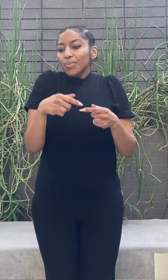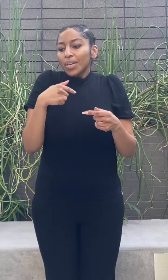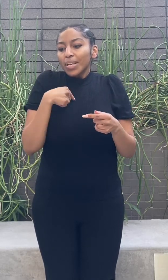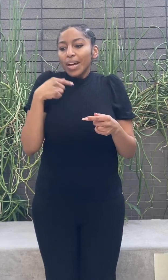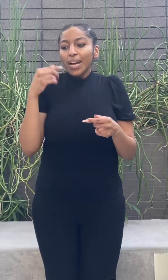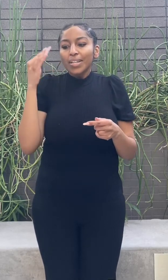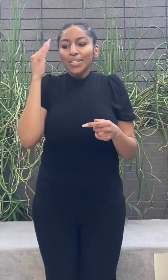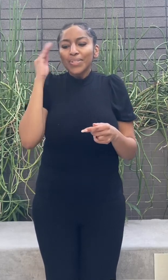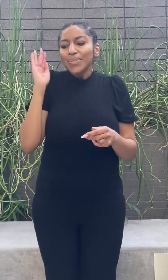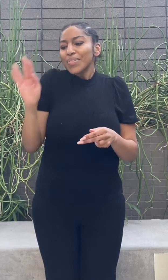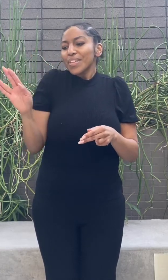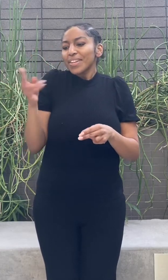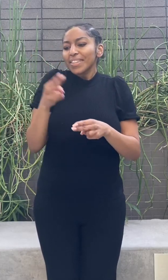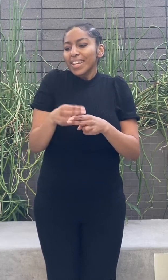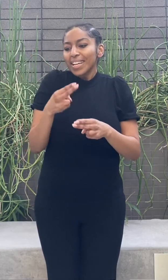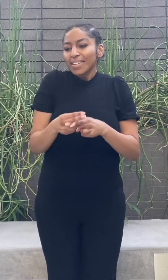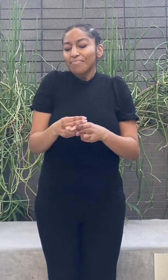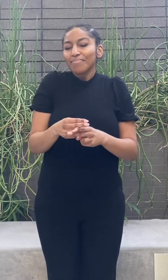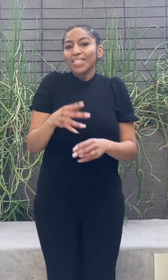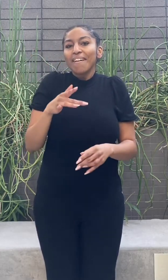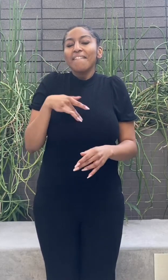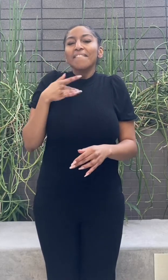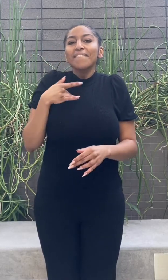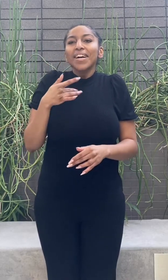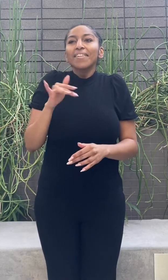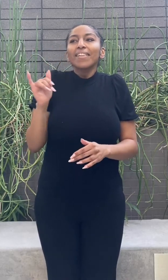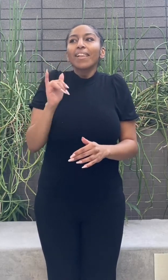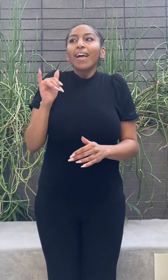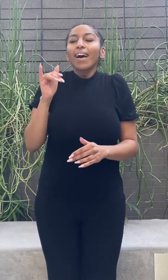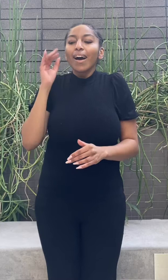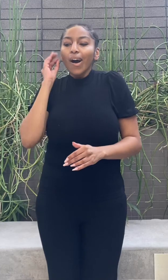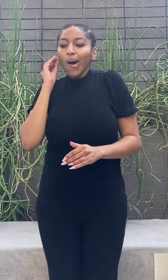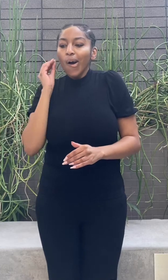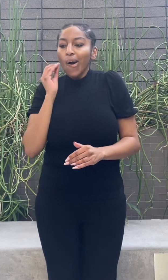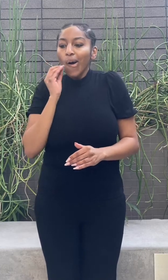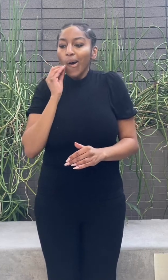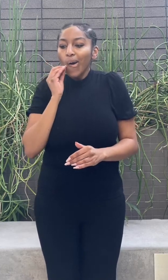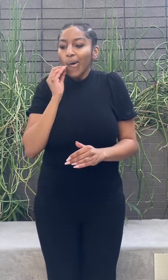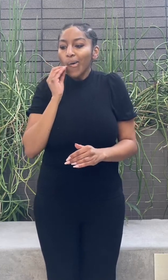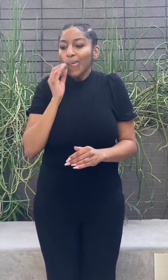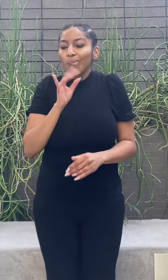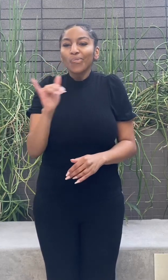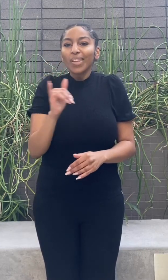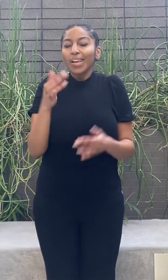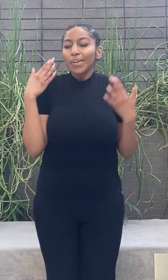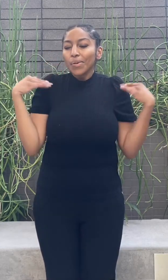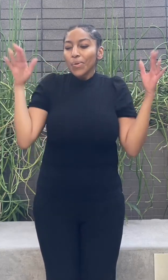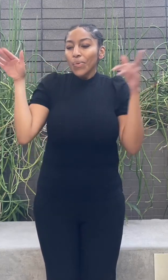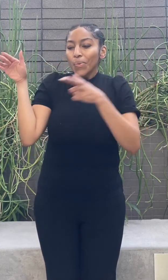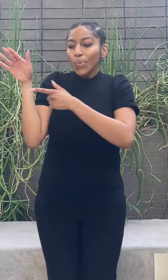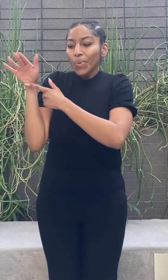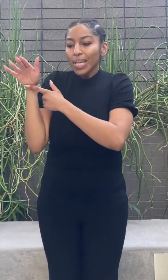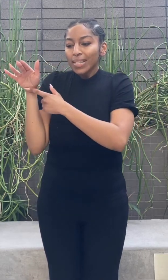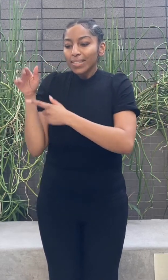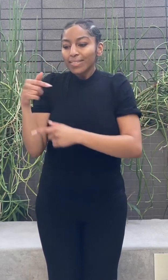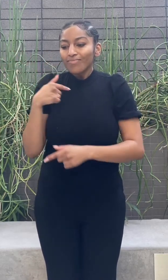It makes sense to live in the air, to refuse to live a life of almosts, but keep